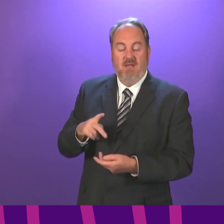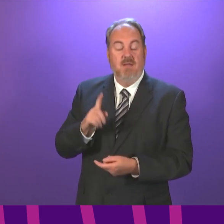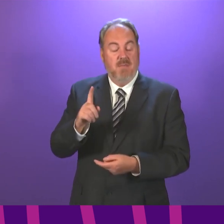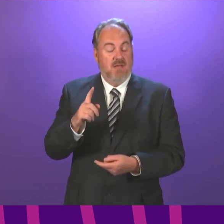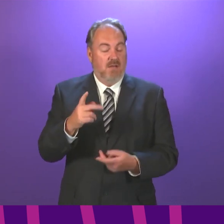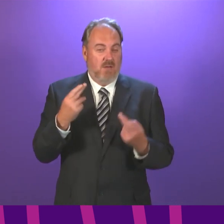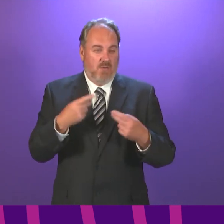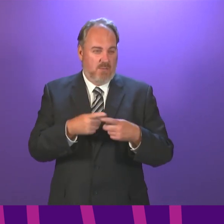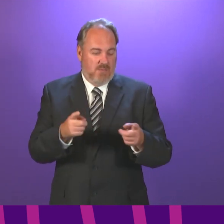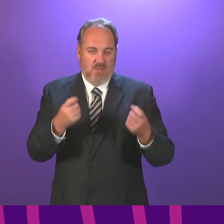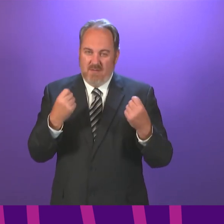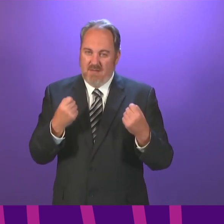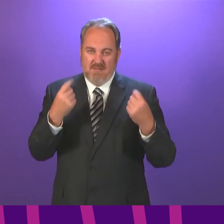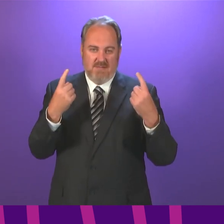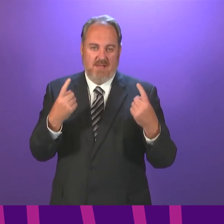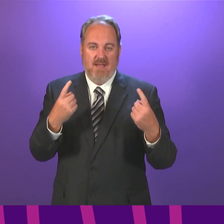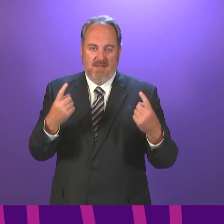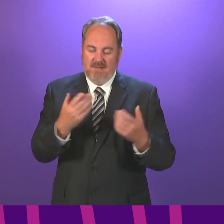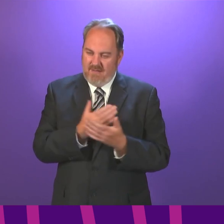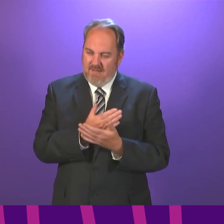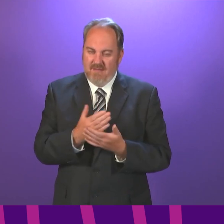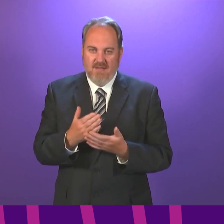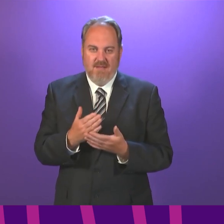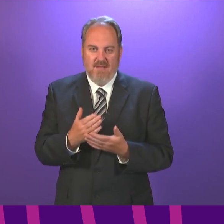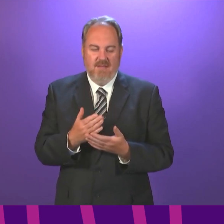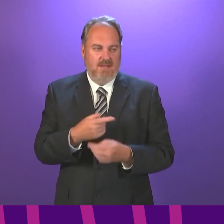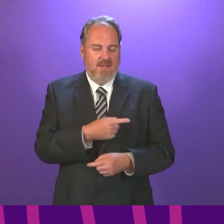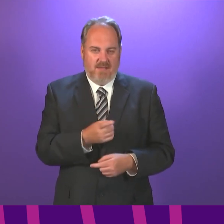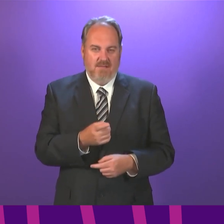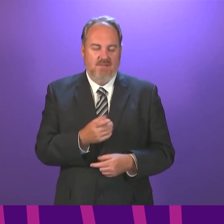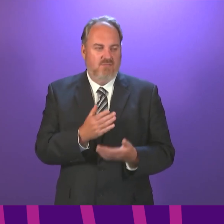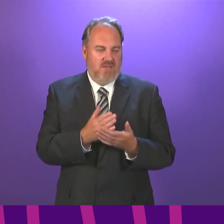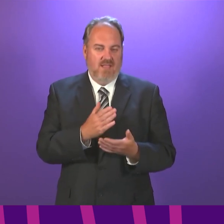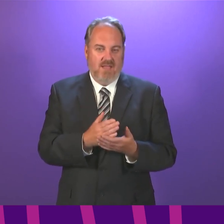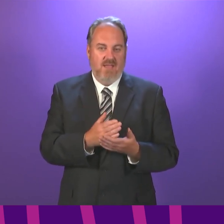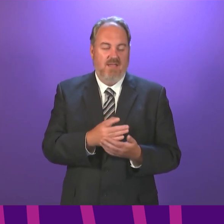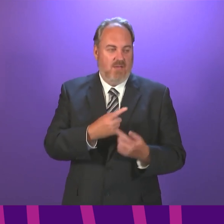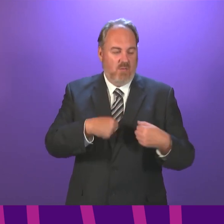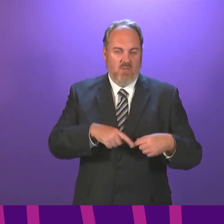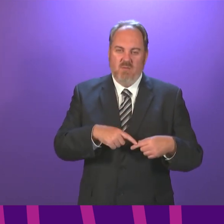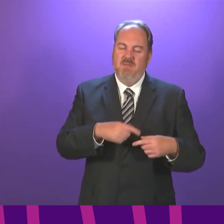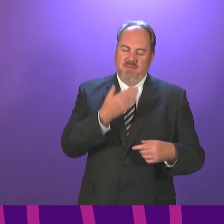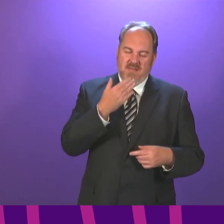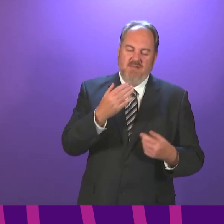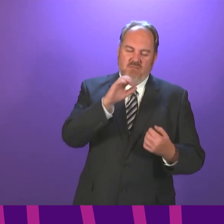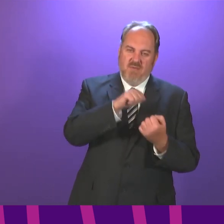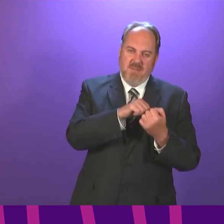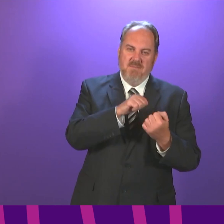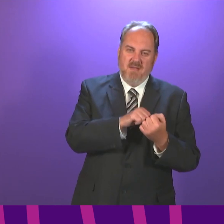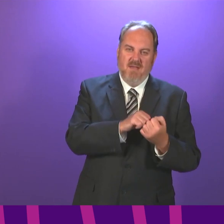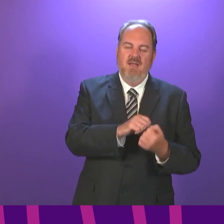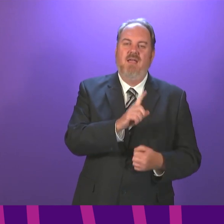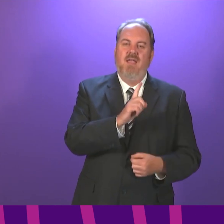particularly Sarah Boyack, I know where she comes from, on issues like this. I hope everybody would recognise that making sure that